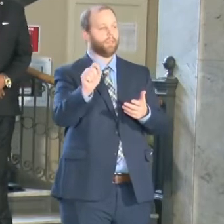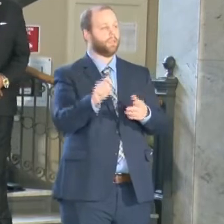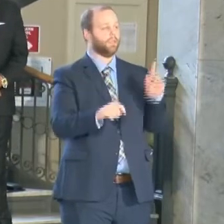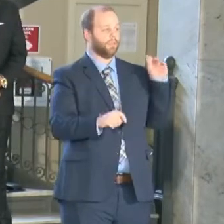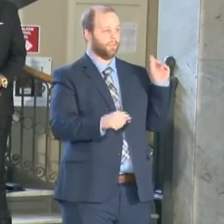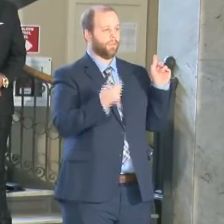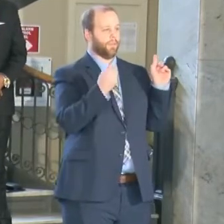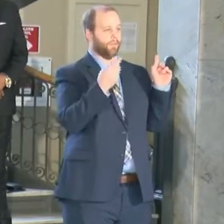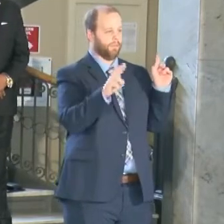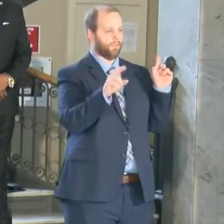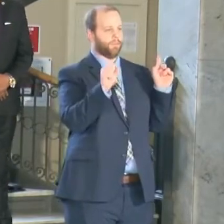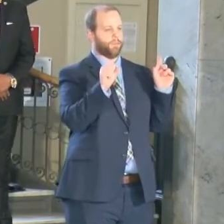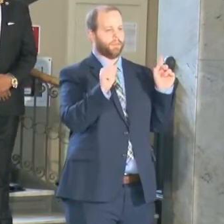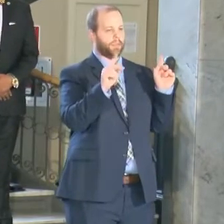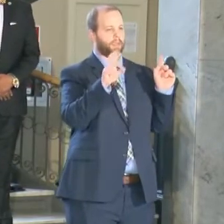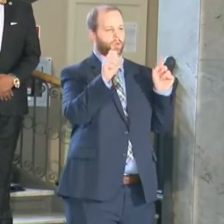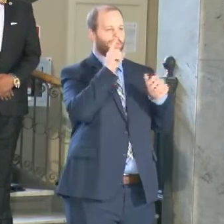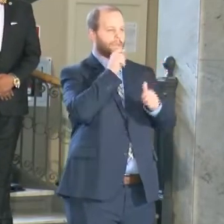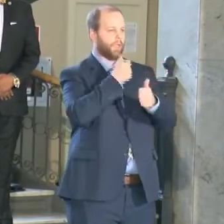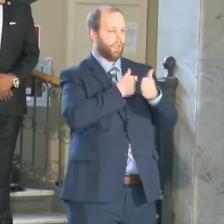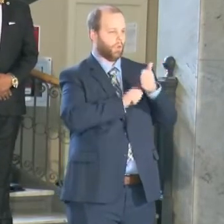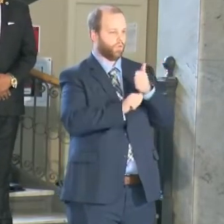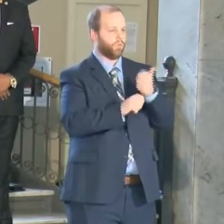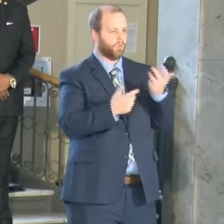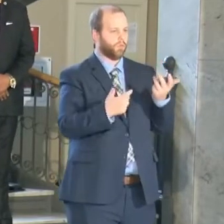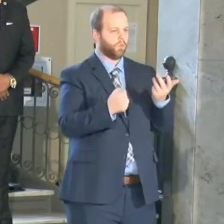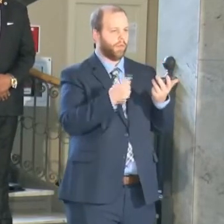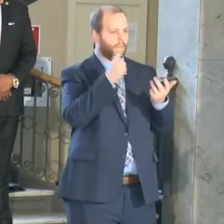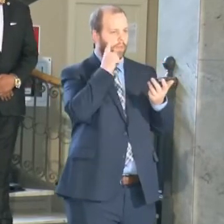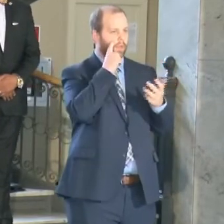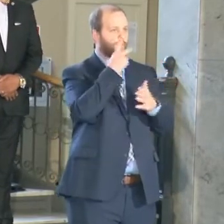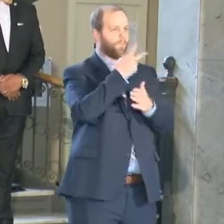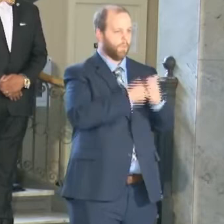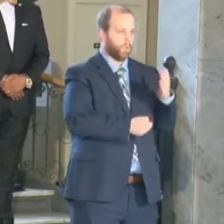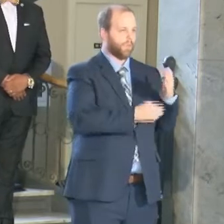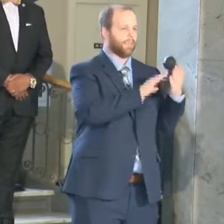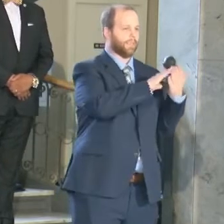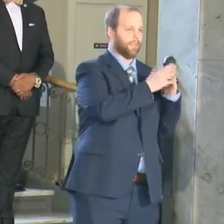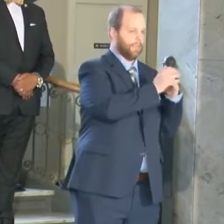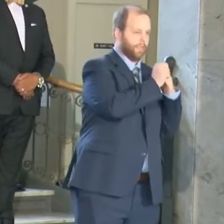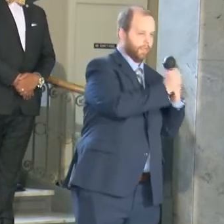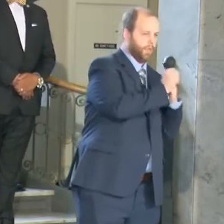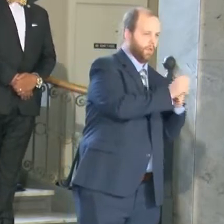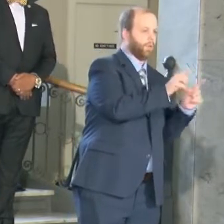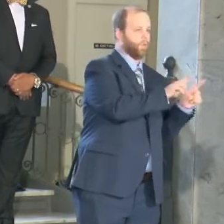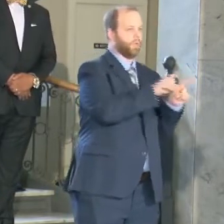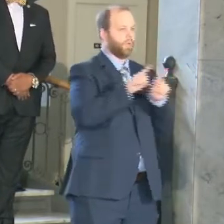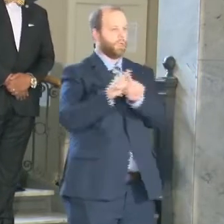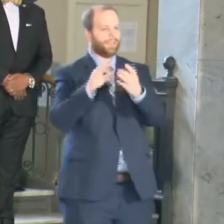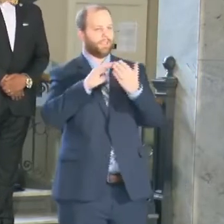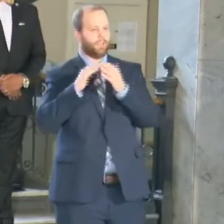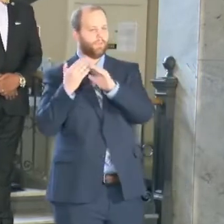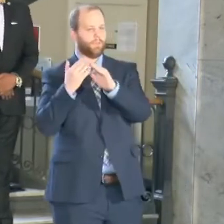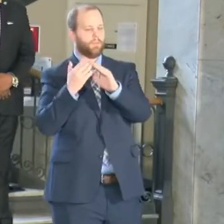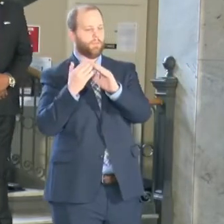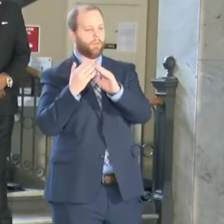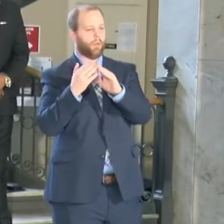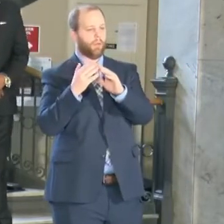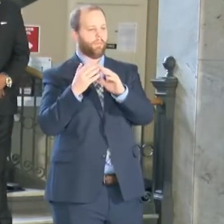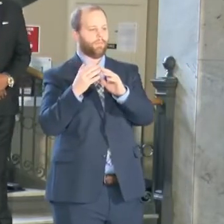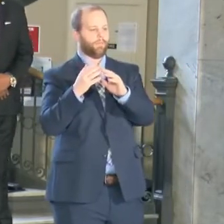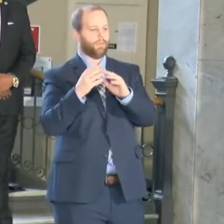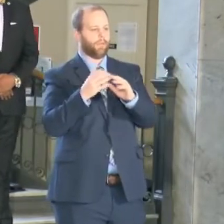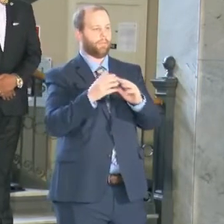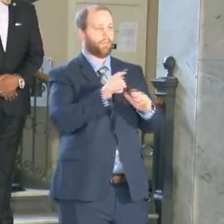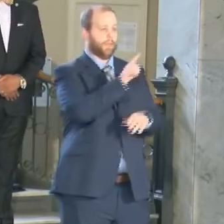day-to-day we also have uh so i would say it's both city leadership as well as community leadership and so from the community leadership standpoint that's the reason why